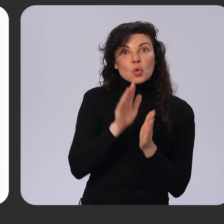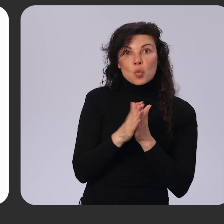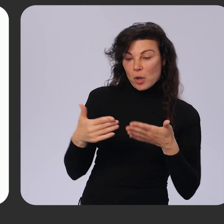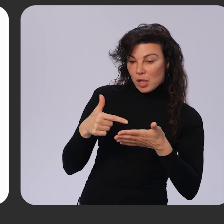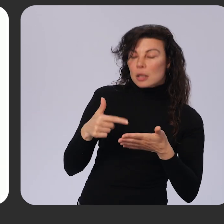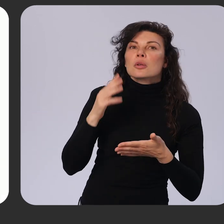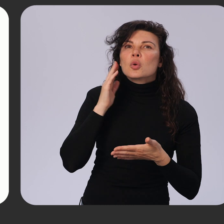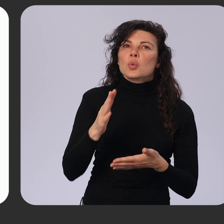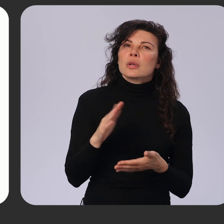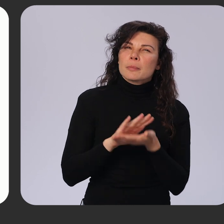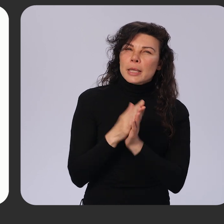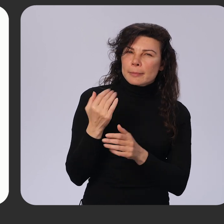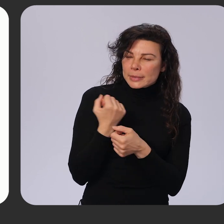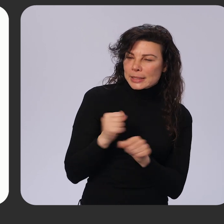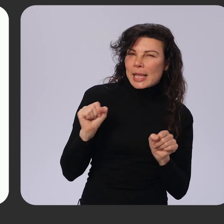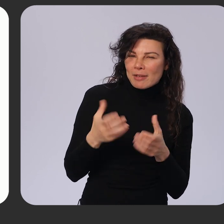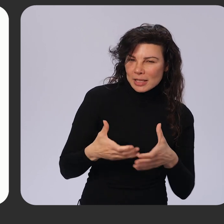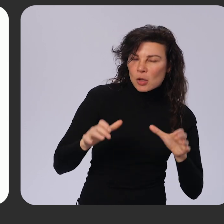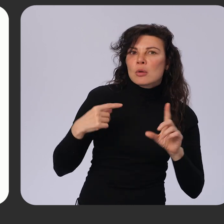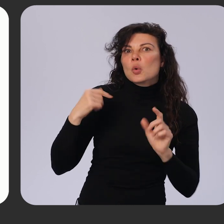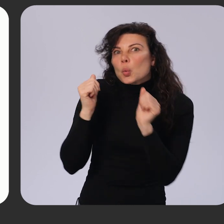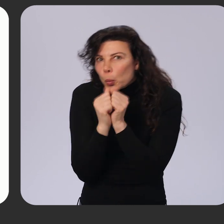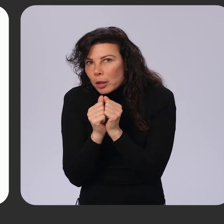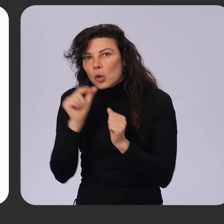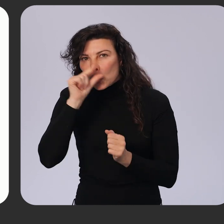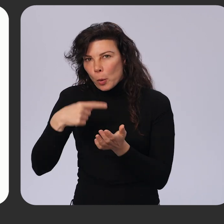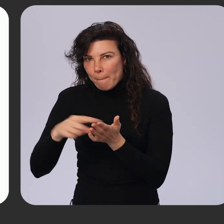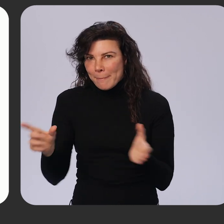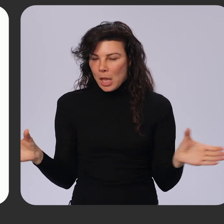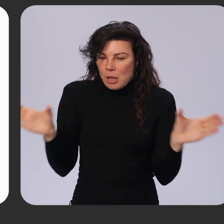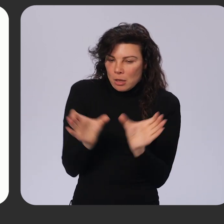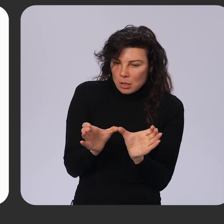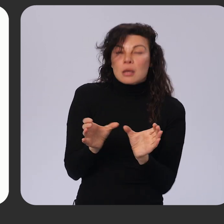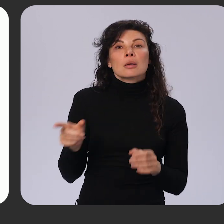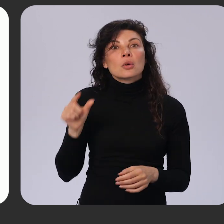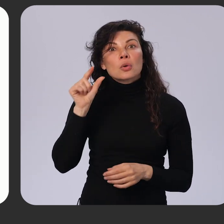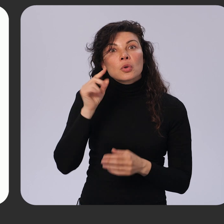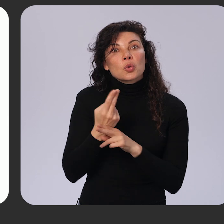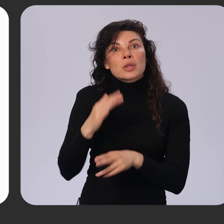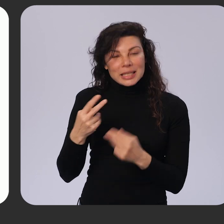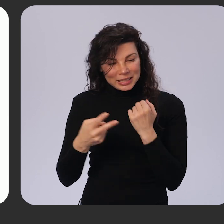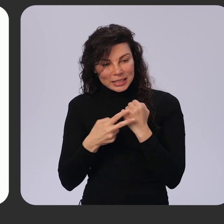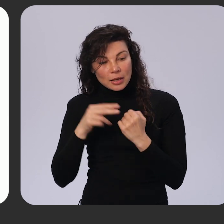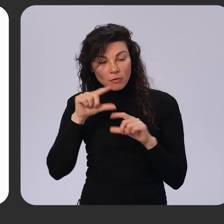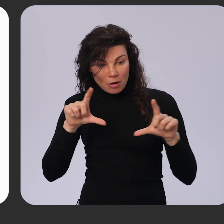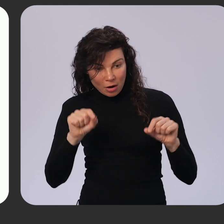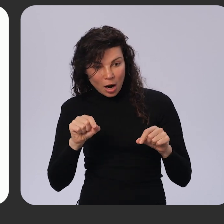secure container alongside Google Pay. Users can save their payment cards to the Google Wallet and use them